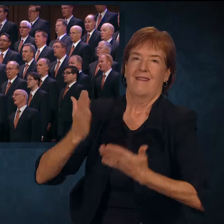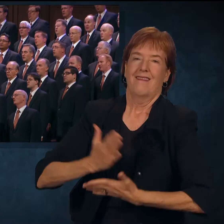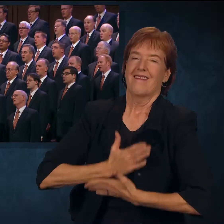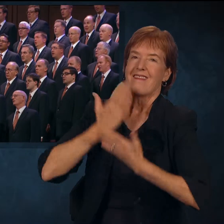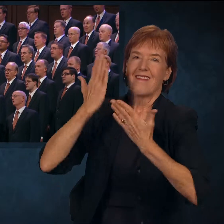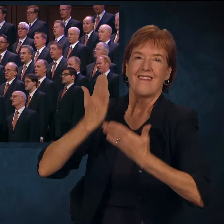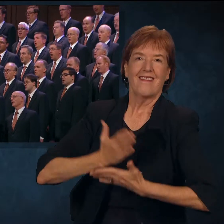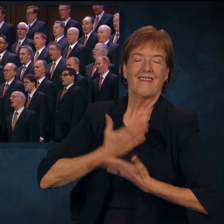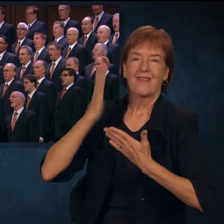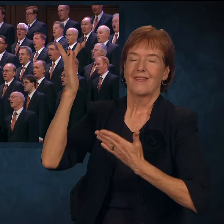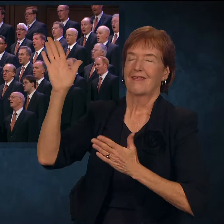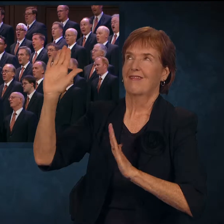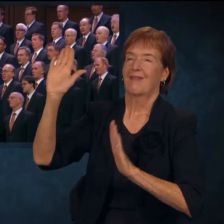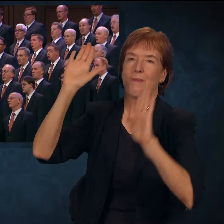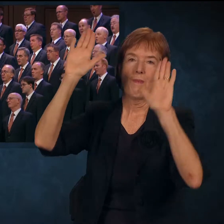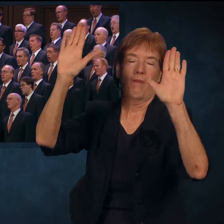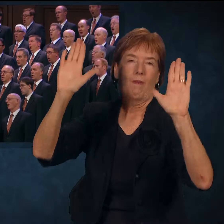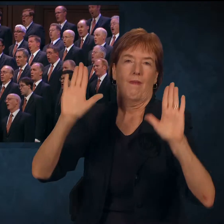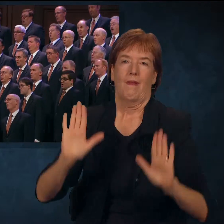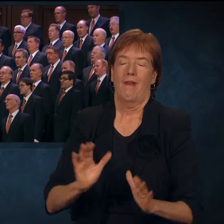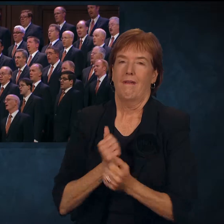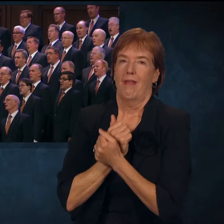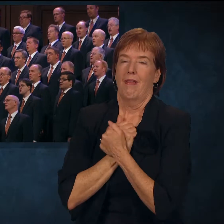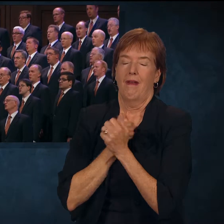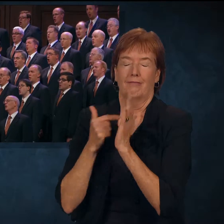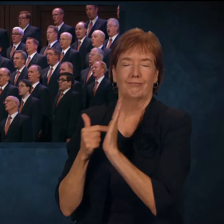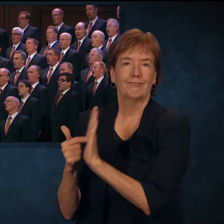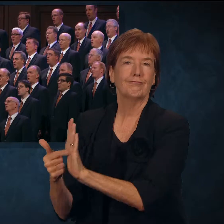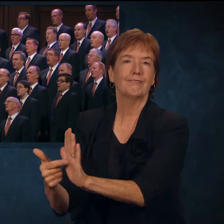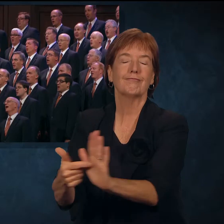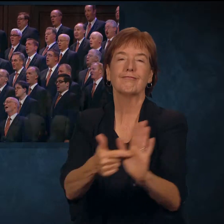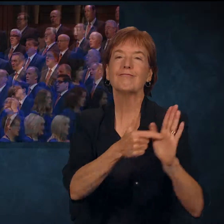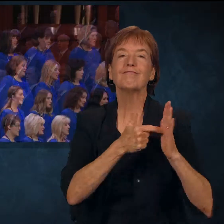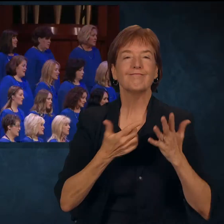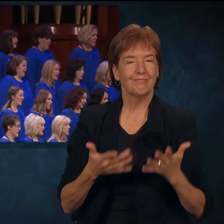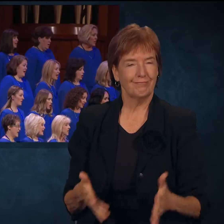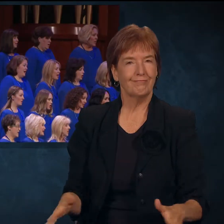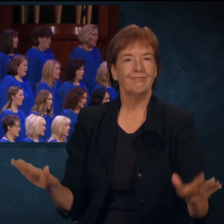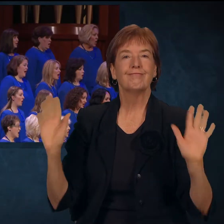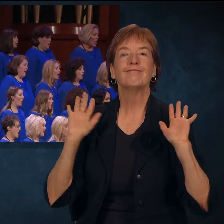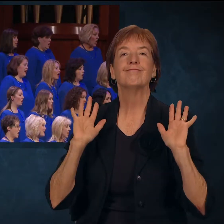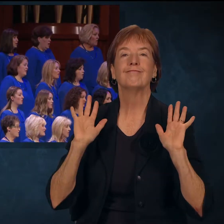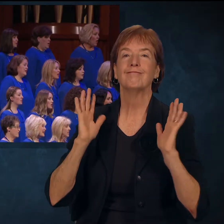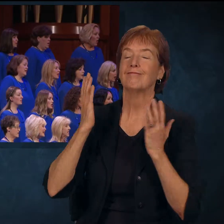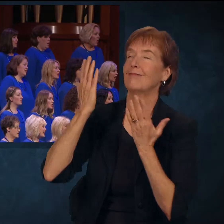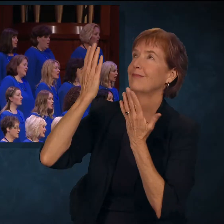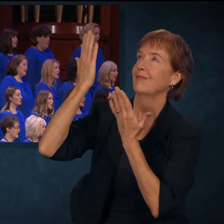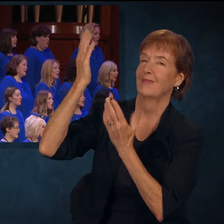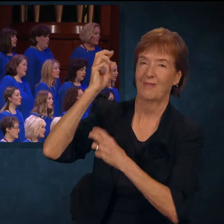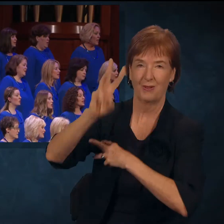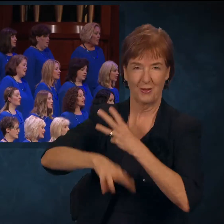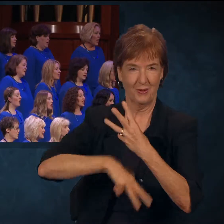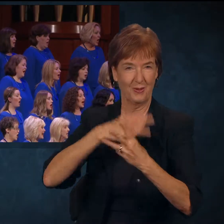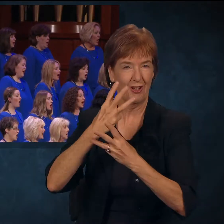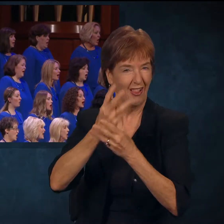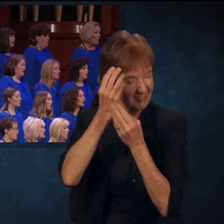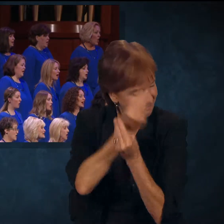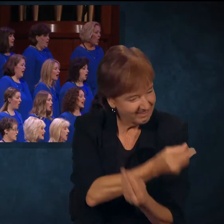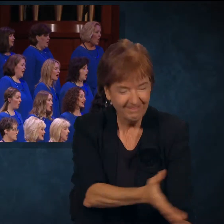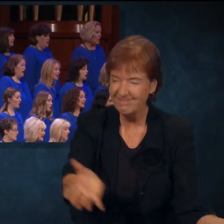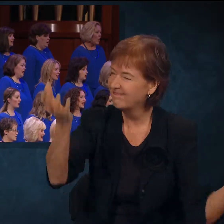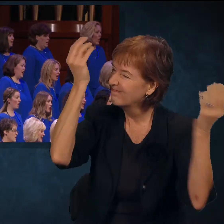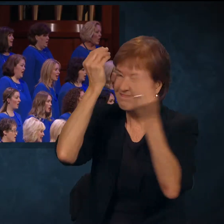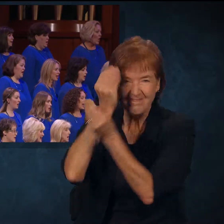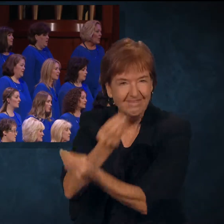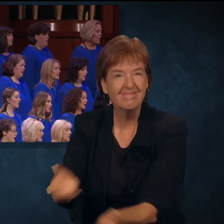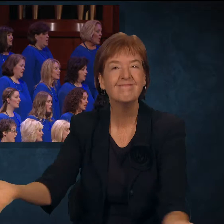Wondrous love to all men show. Tell of him in loud